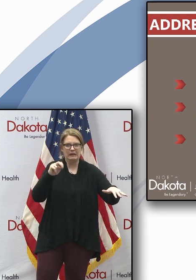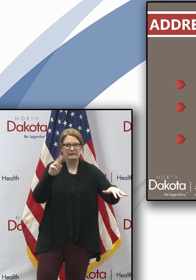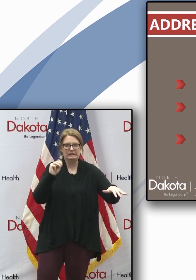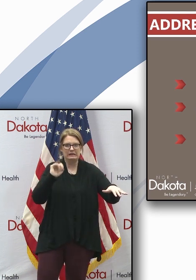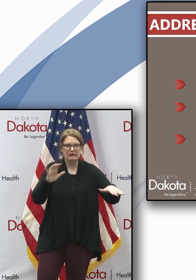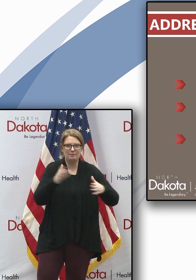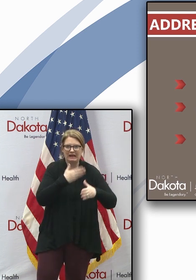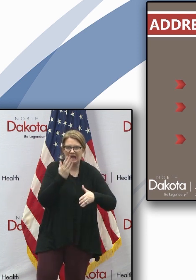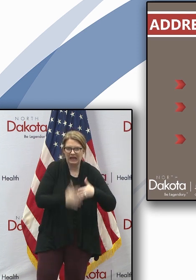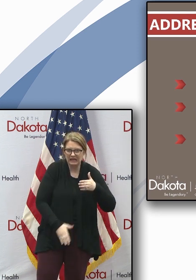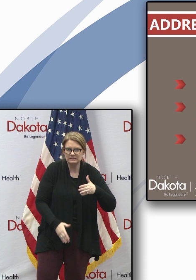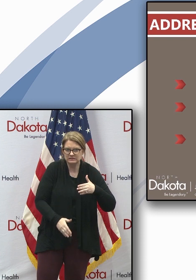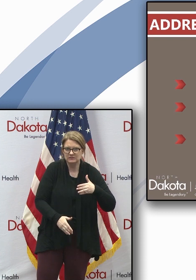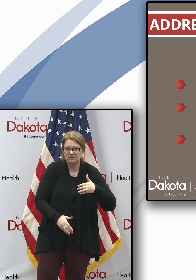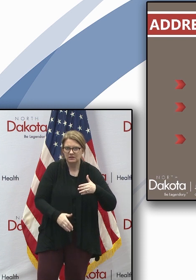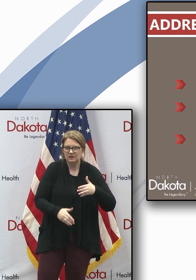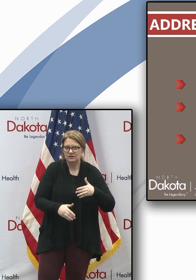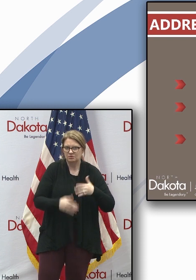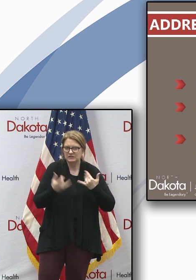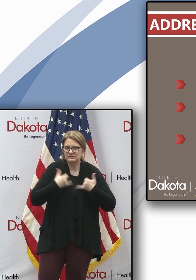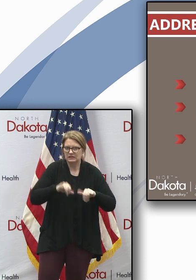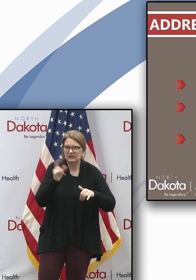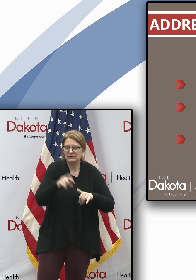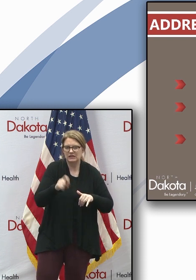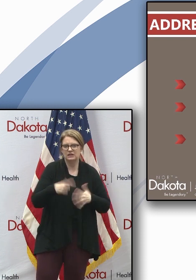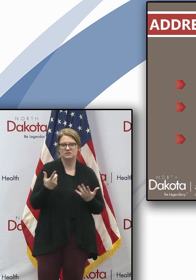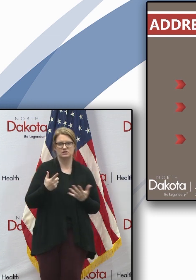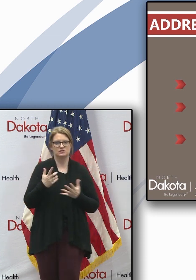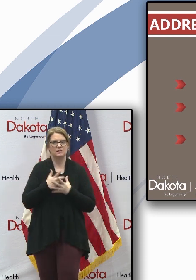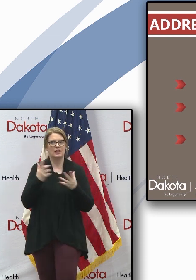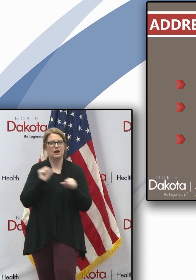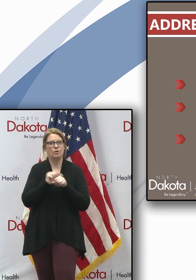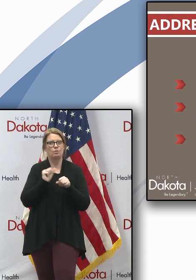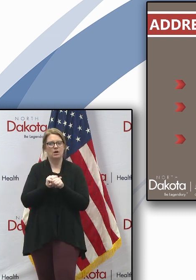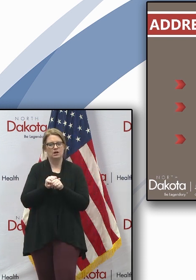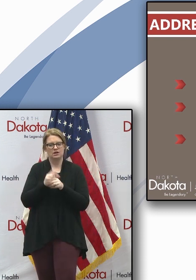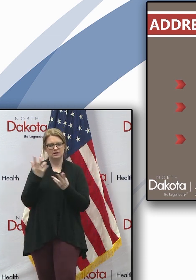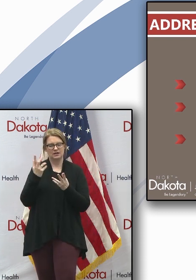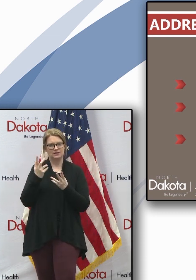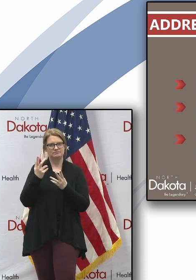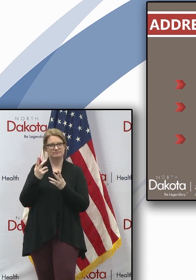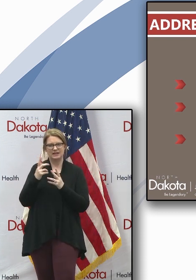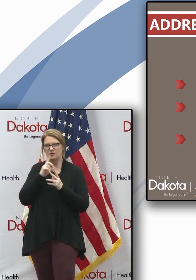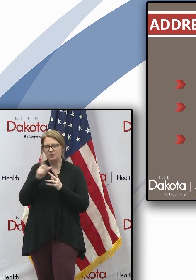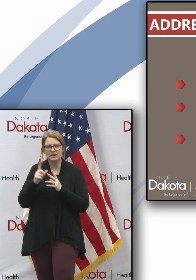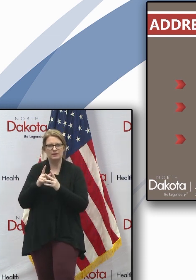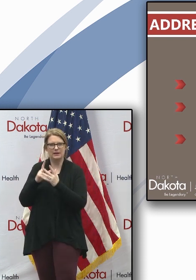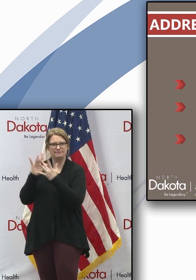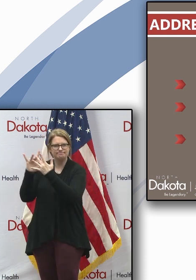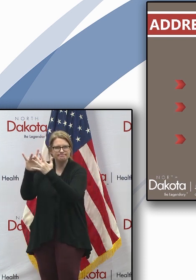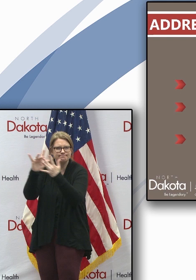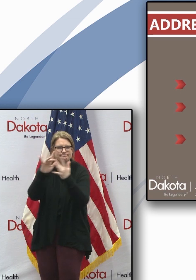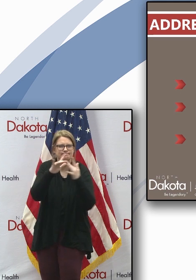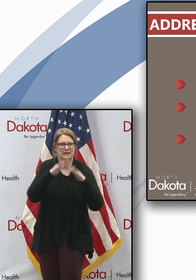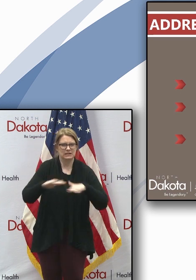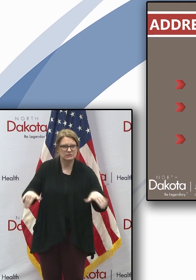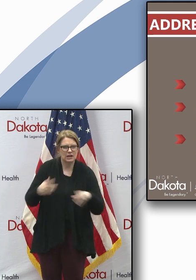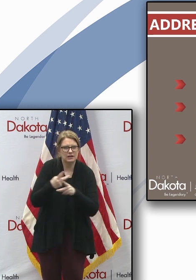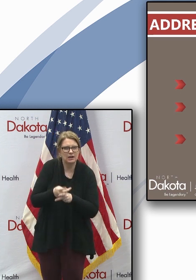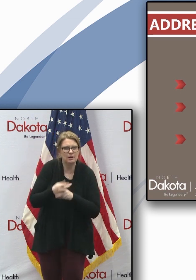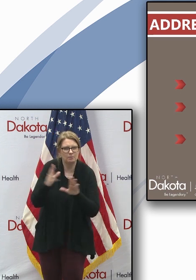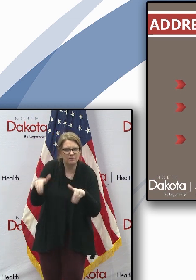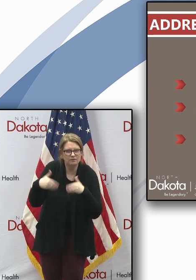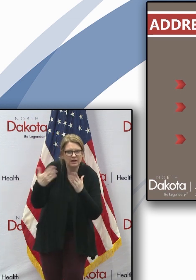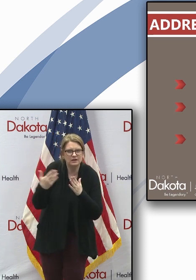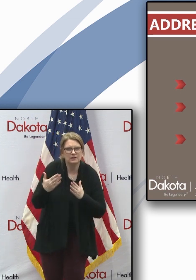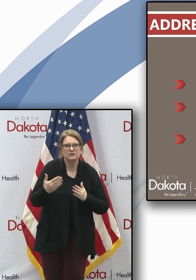incredible autumn work that went into crafting this guidance in this program. We got input from childcare providers of all sizes from